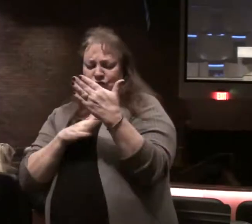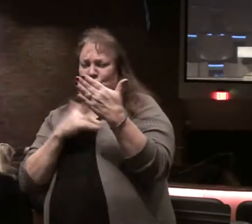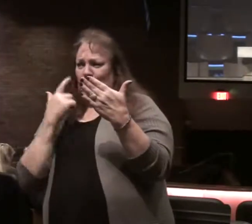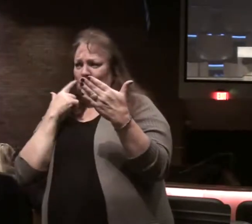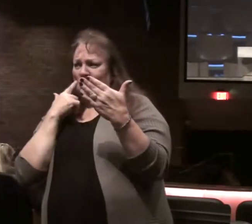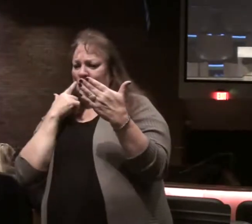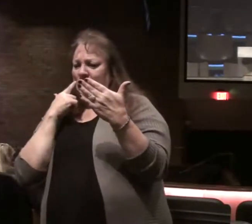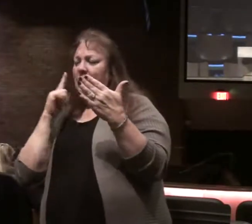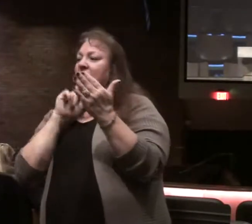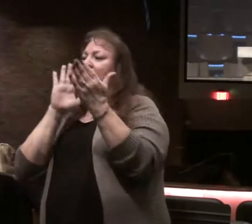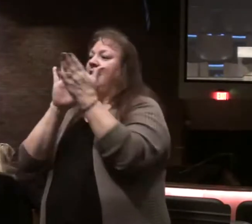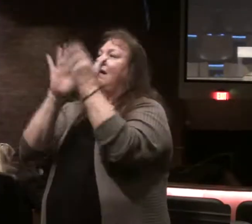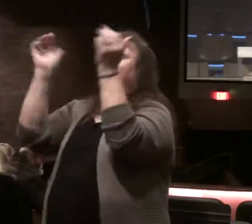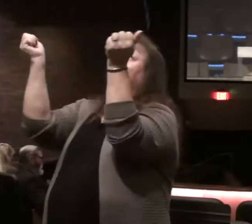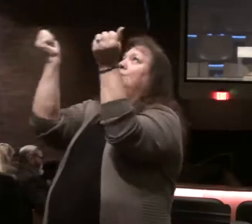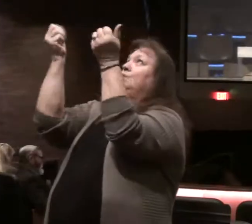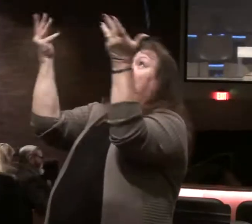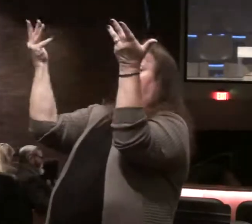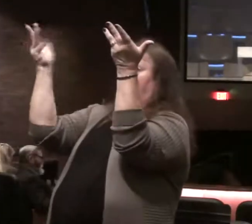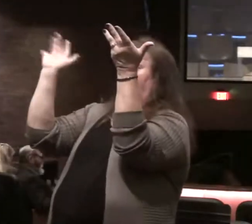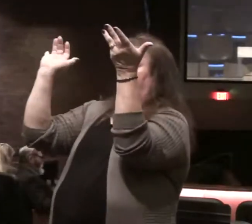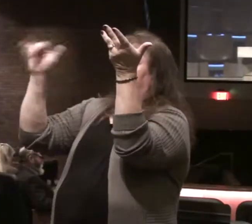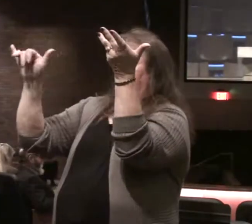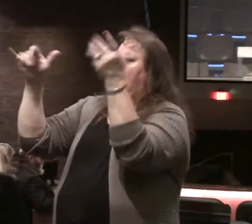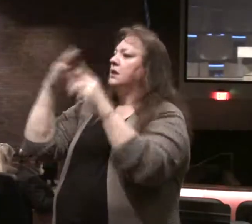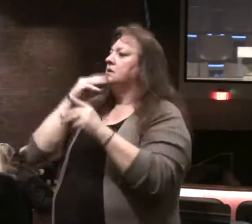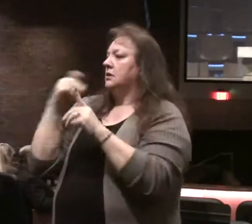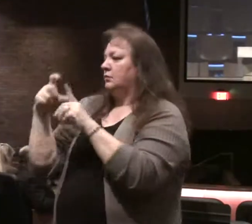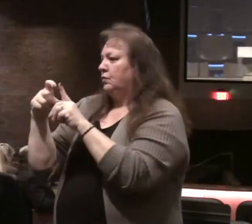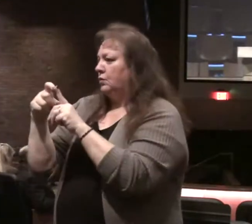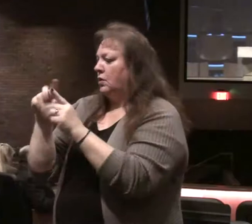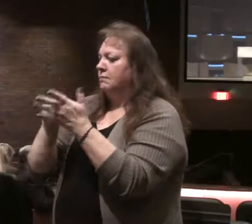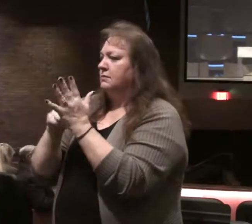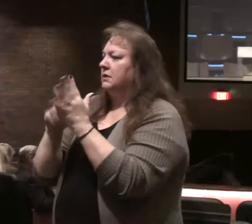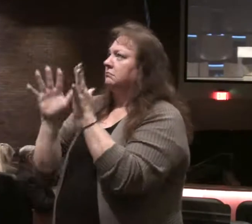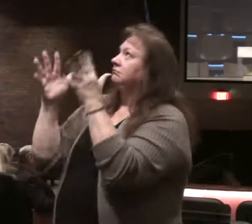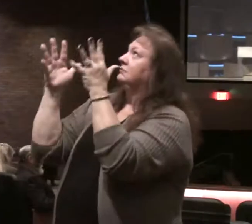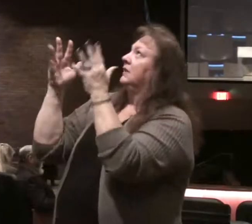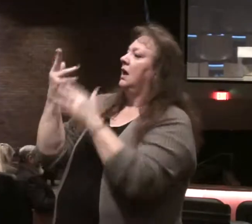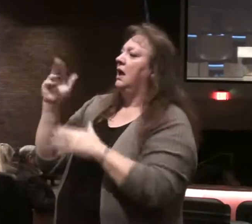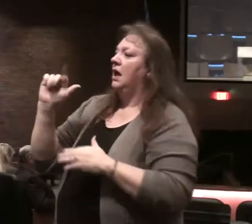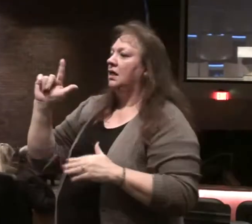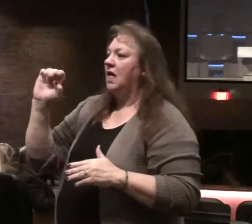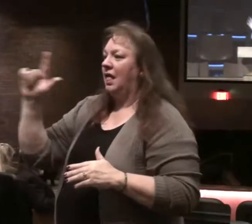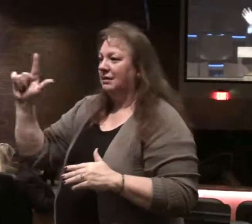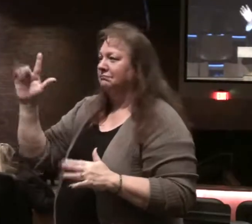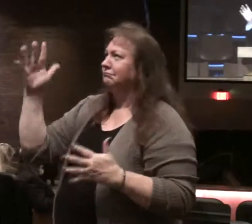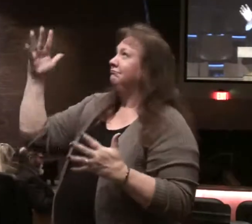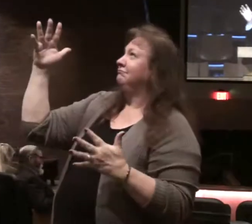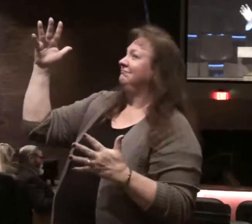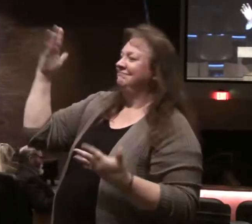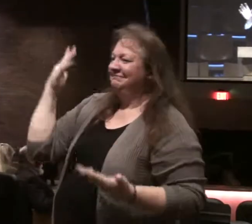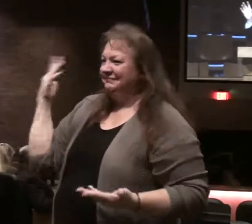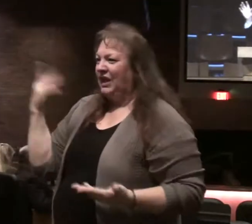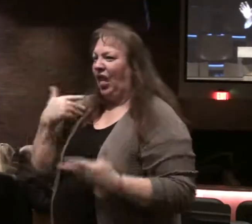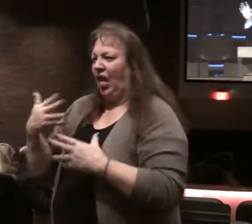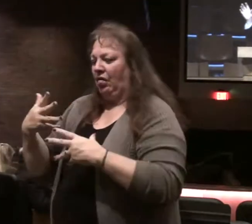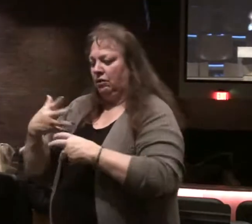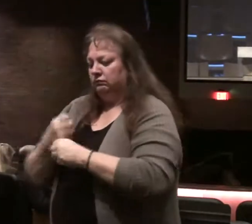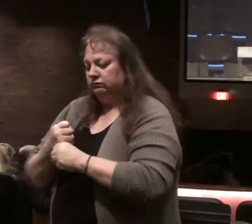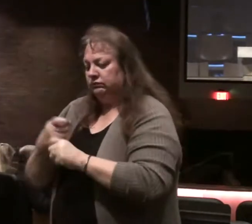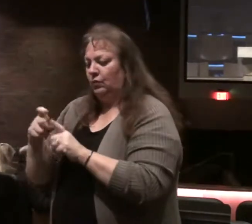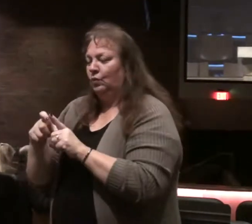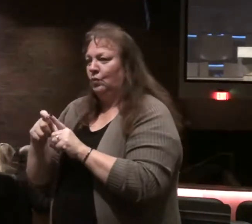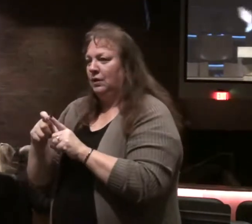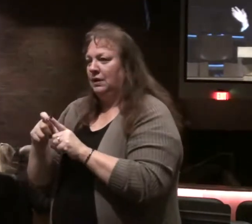morning, Hallelujah, which is the Hebrew word for praise, halal, to praise, and the shortened form